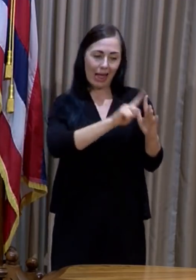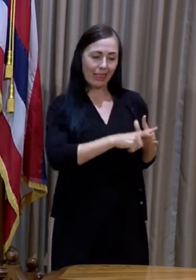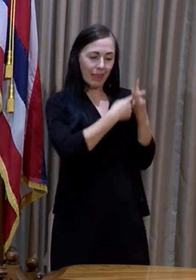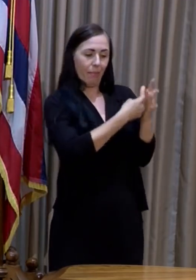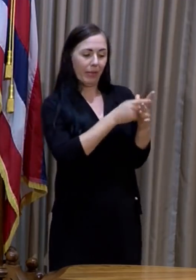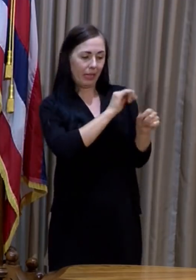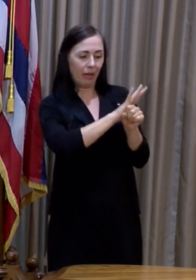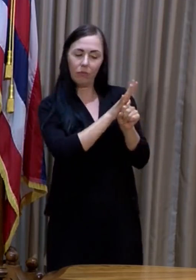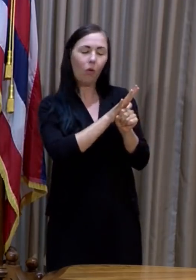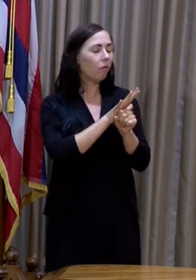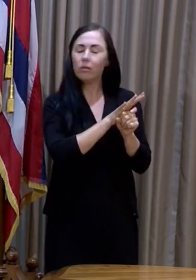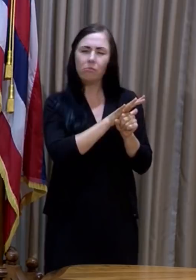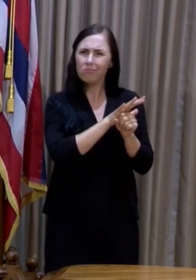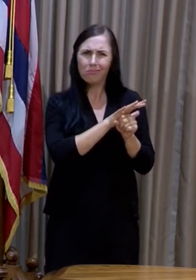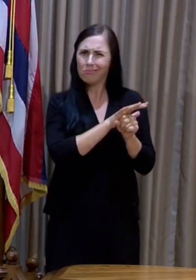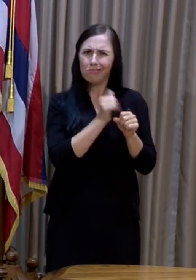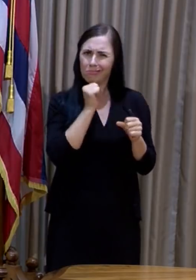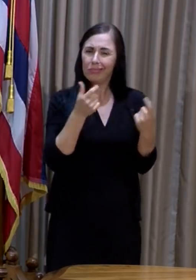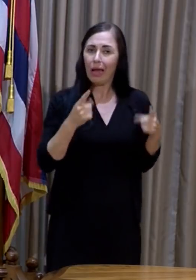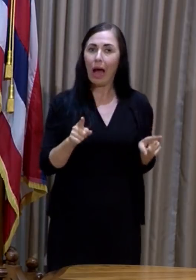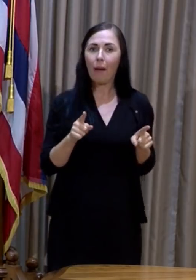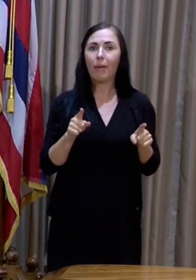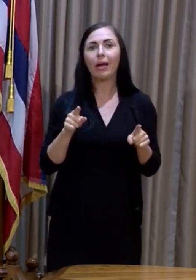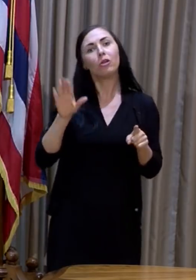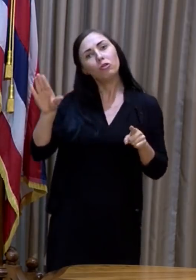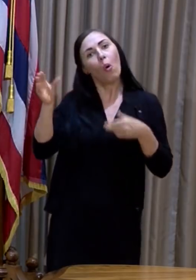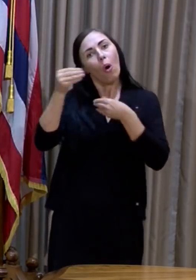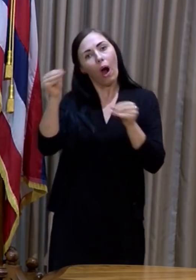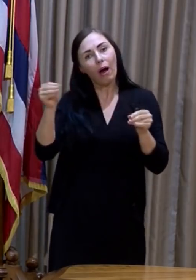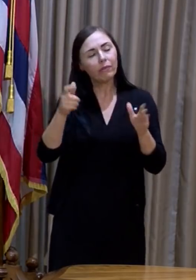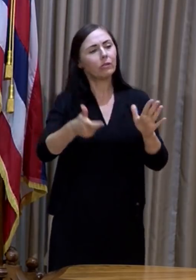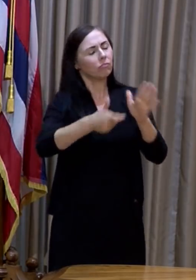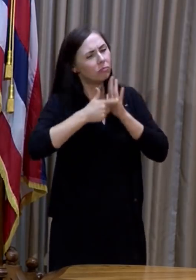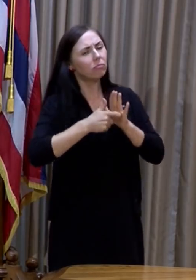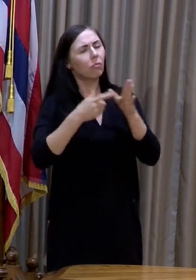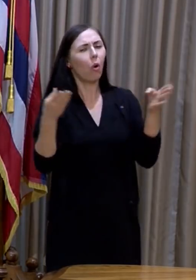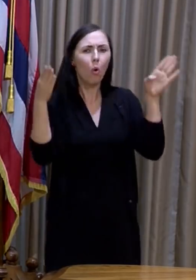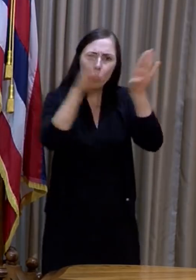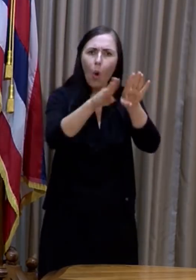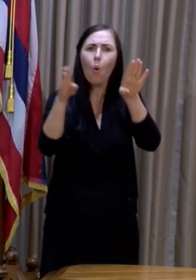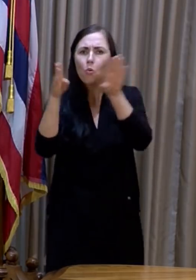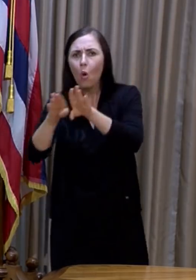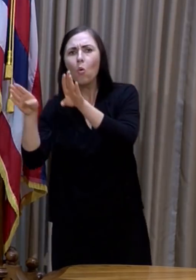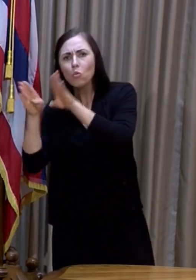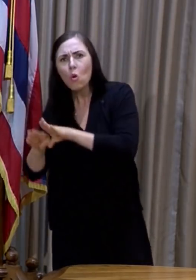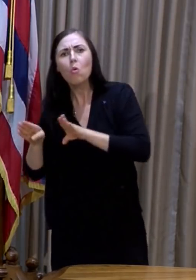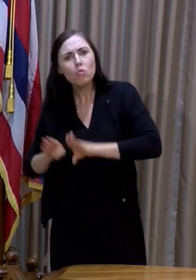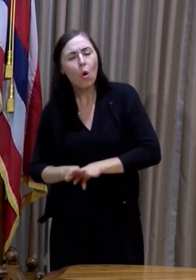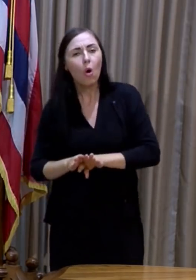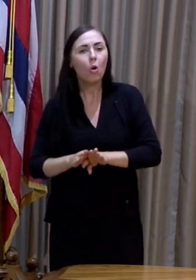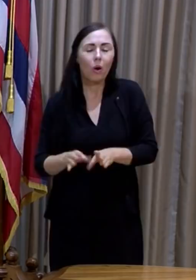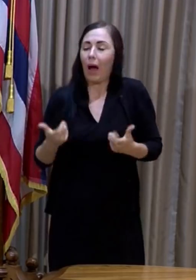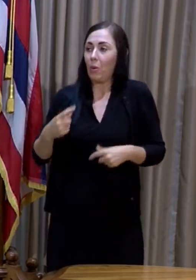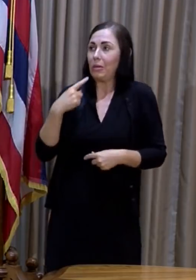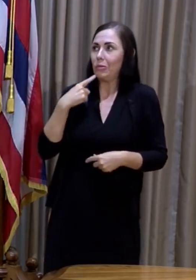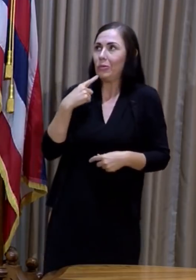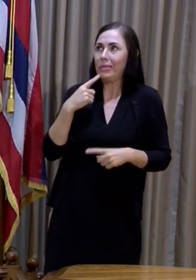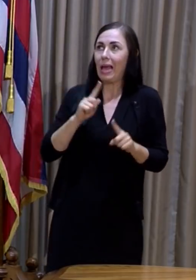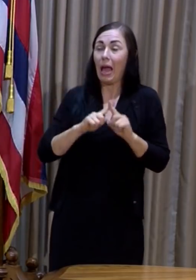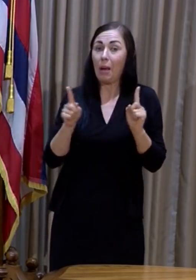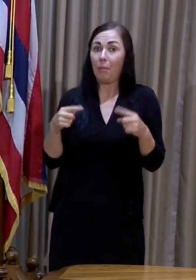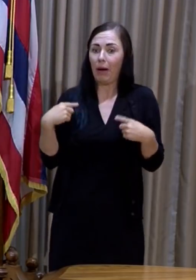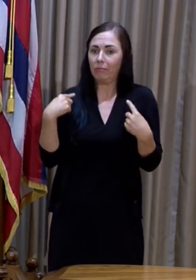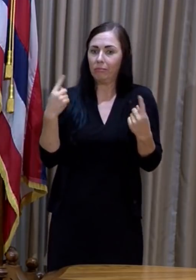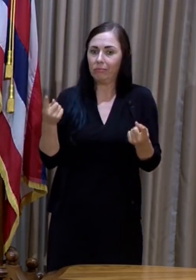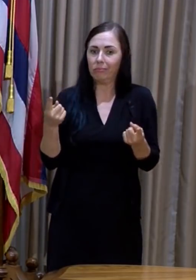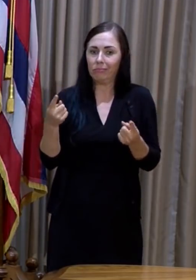not what was done. It was mandates from your office to lock down. And I don't want to say definitively, but we keep looking over the